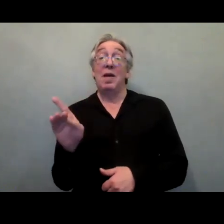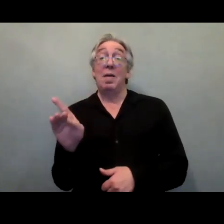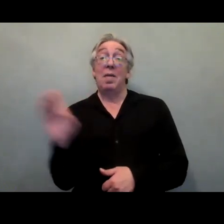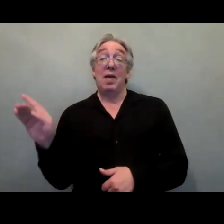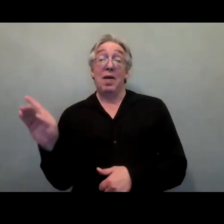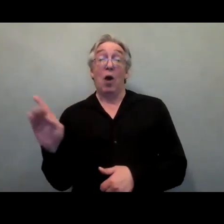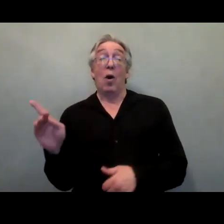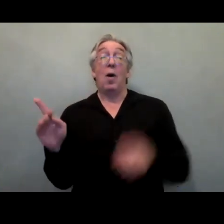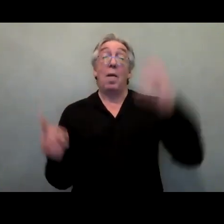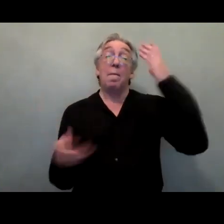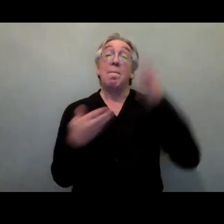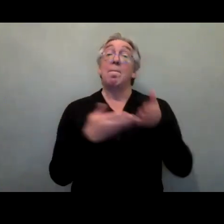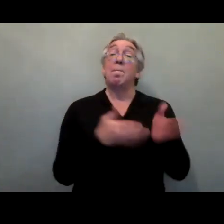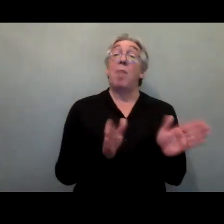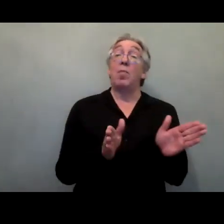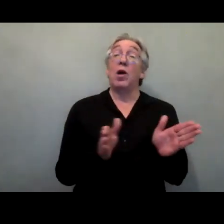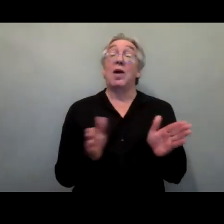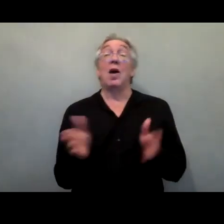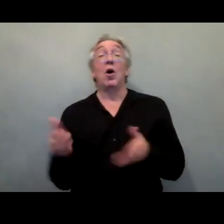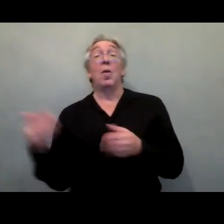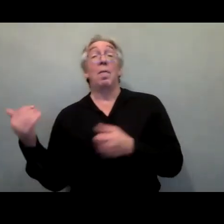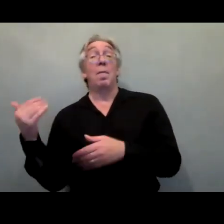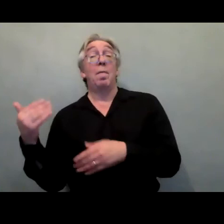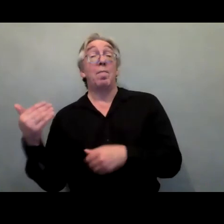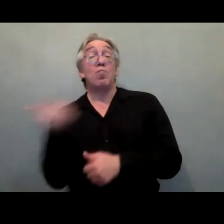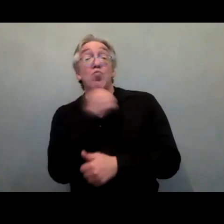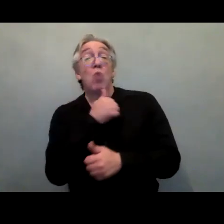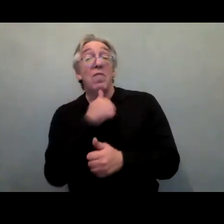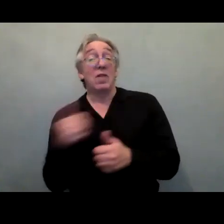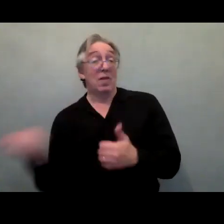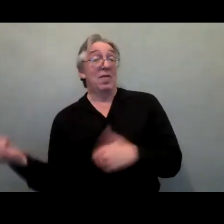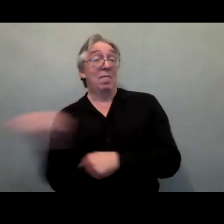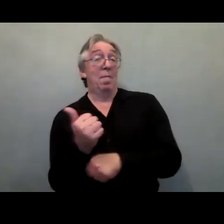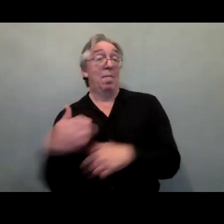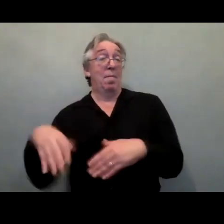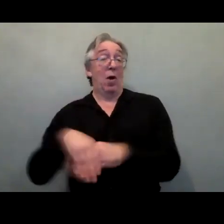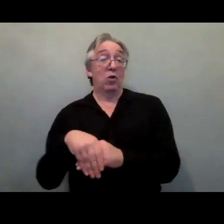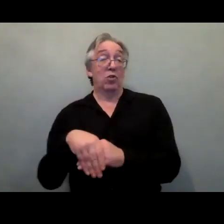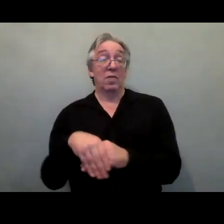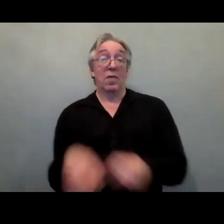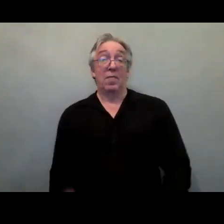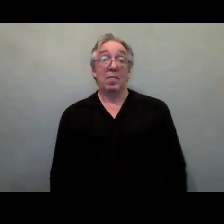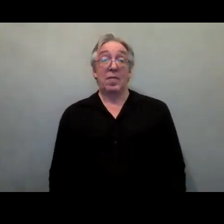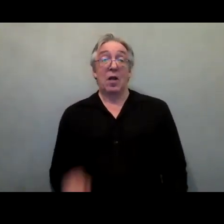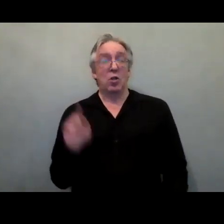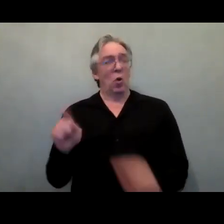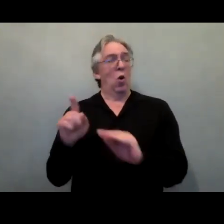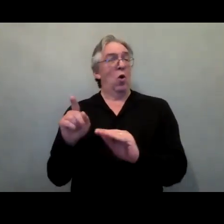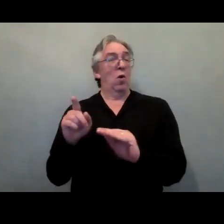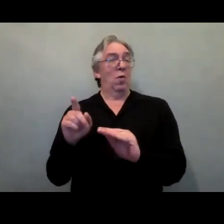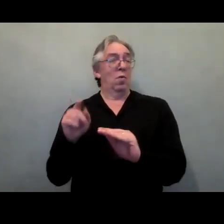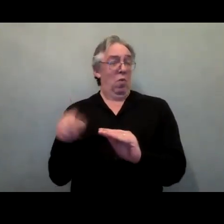youth employment, the digital skills gap, job creation, and those that will doubtless emerge to drive the post COVID rebuild.